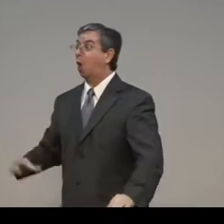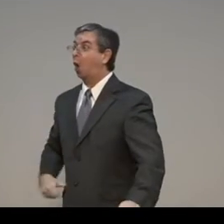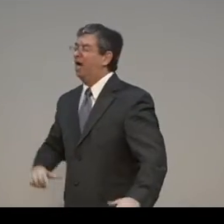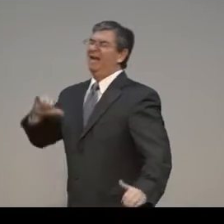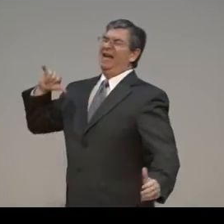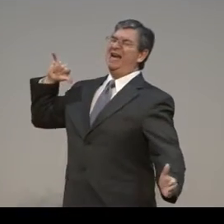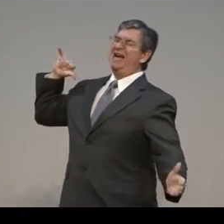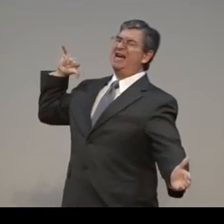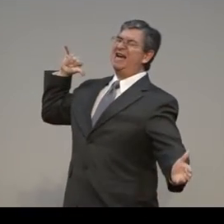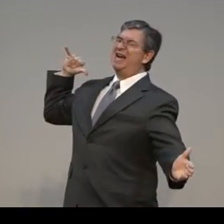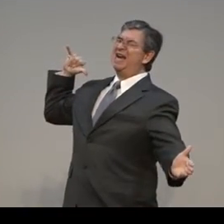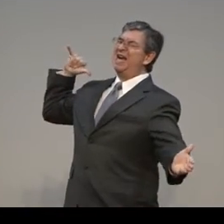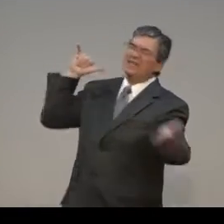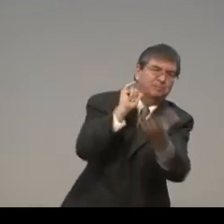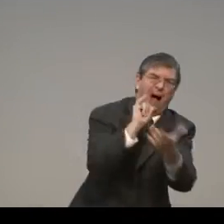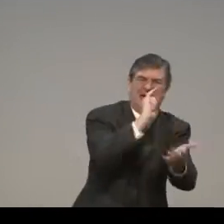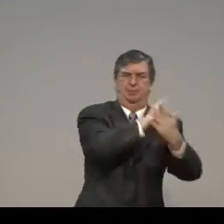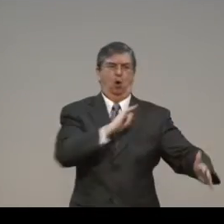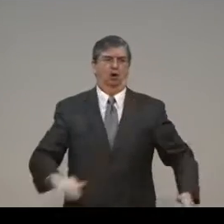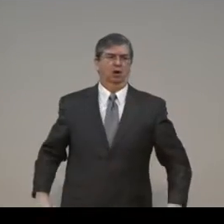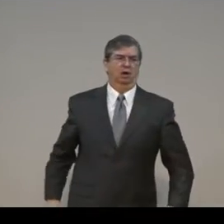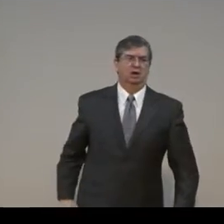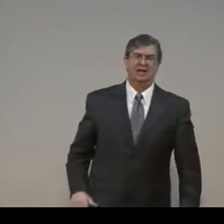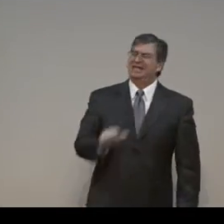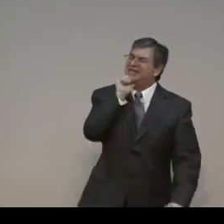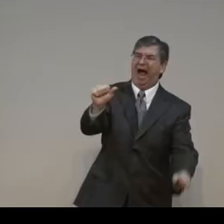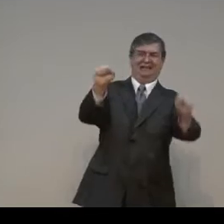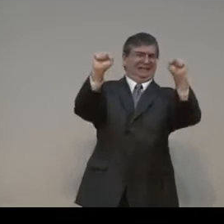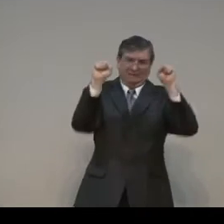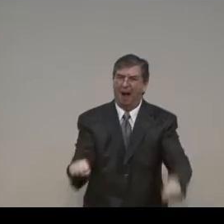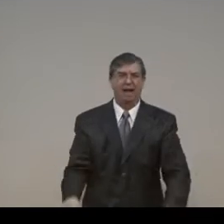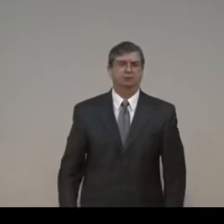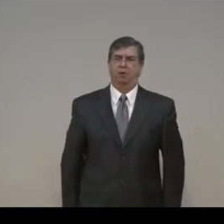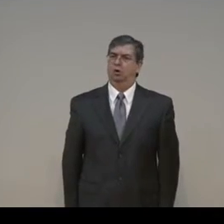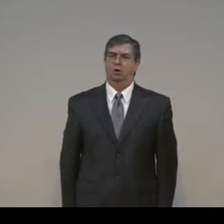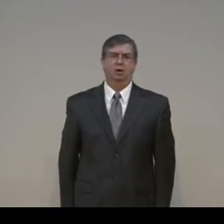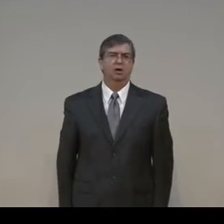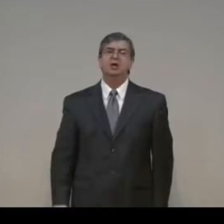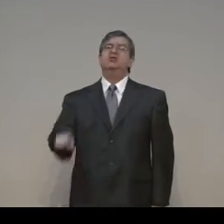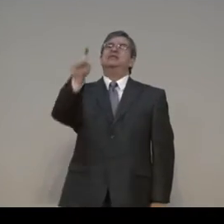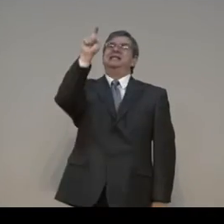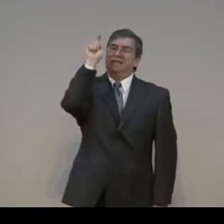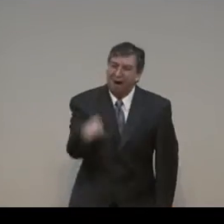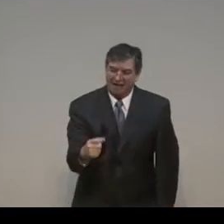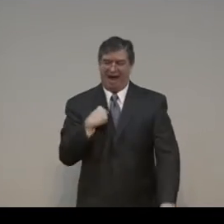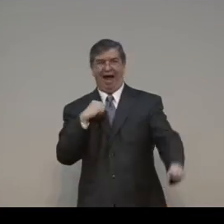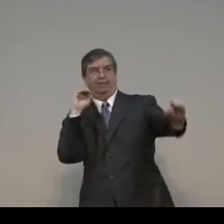it's grace, it's impossible. It cannot happen. You